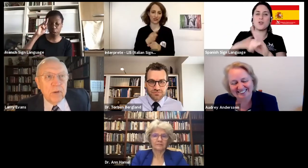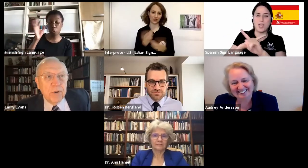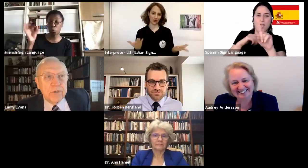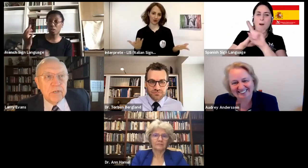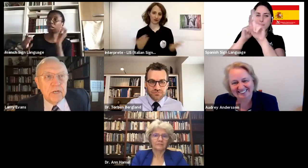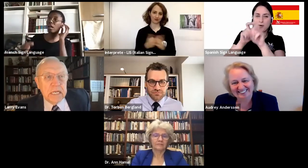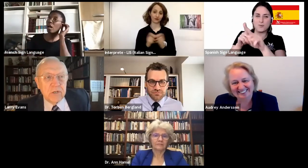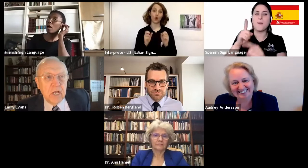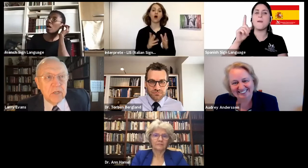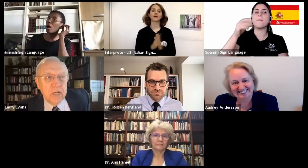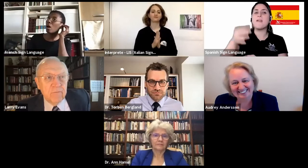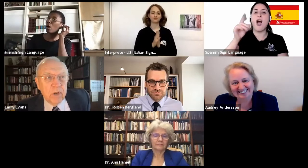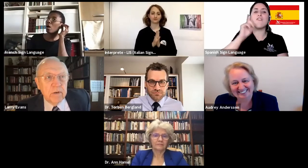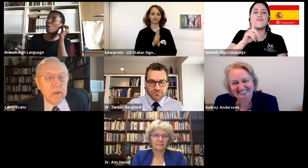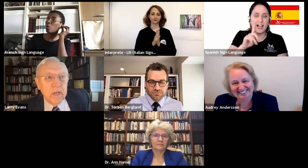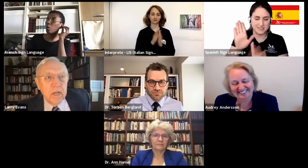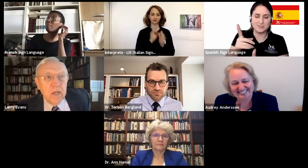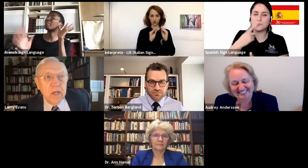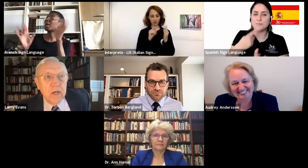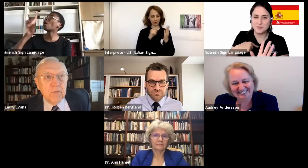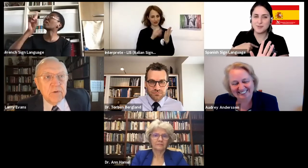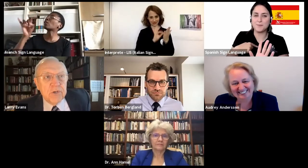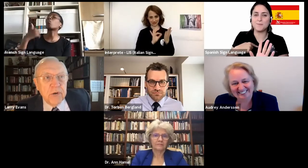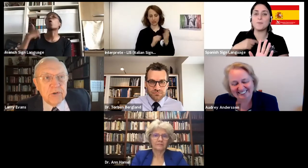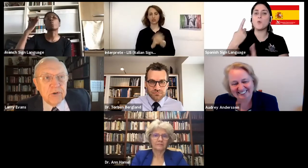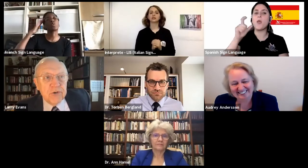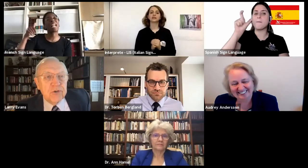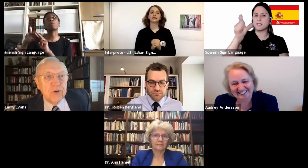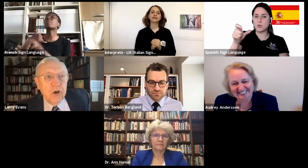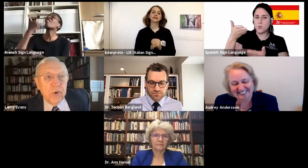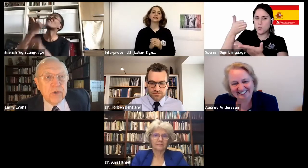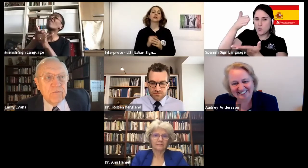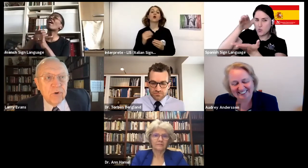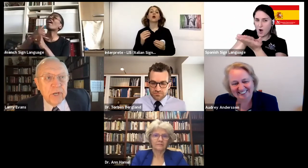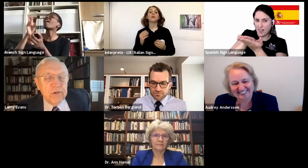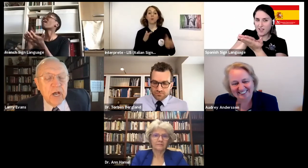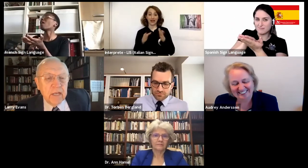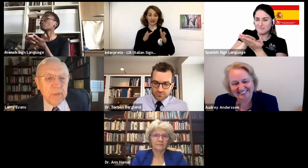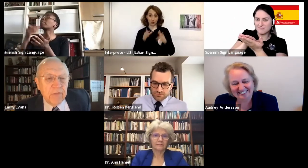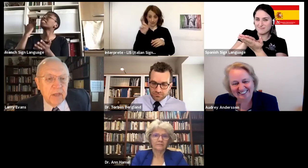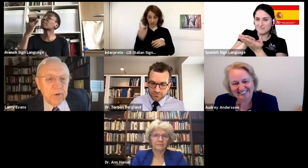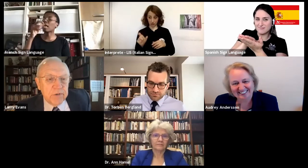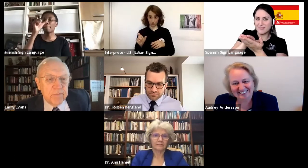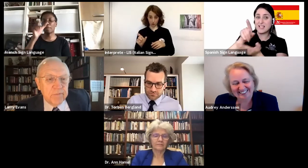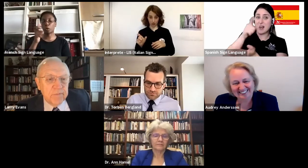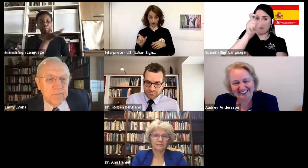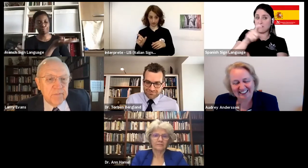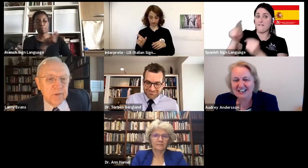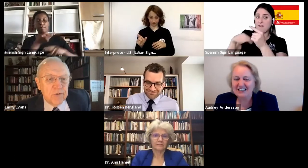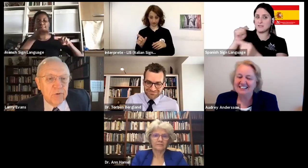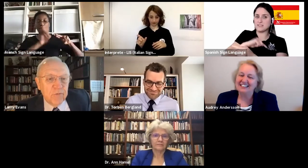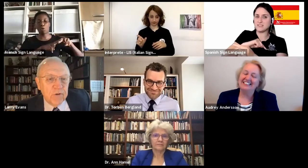When a person has lost a loved one, strangers should always avoid talking about that person.